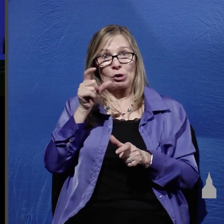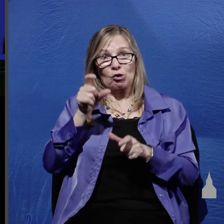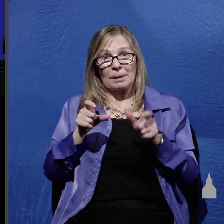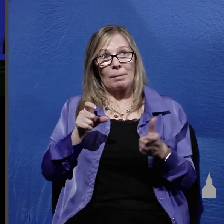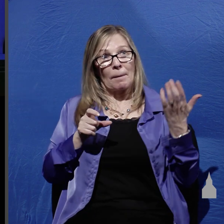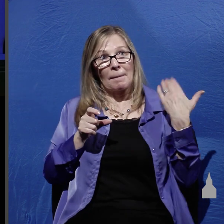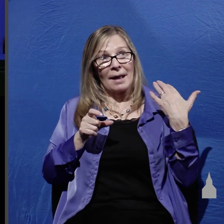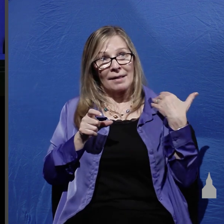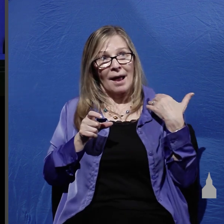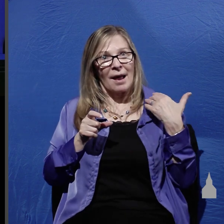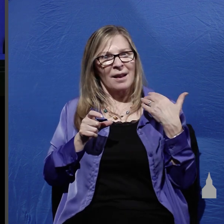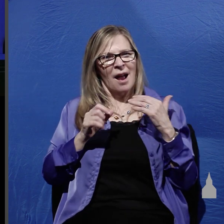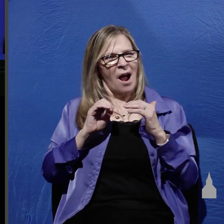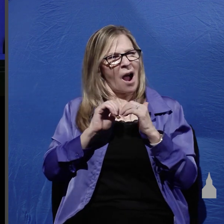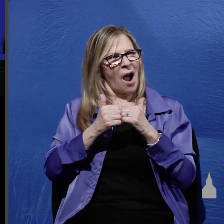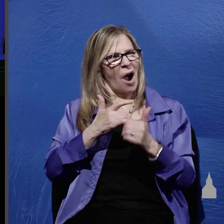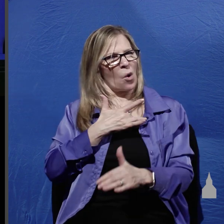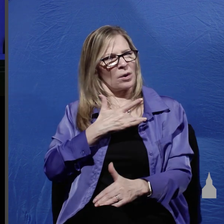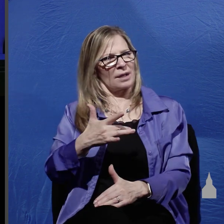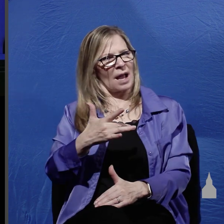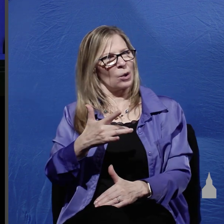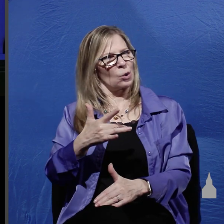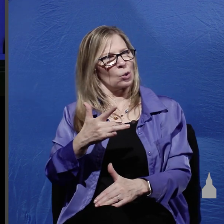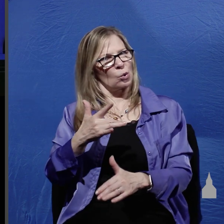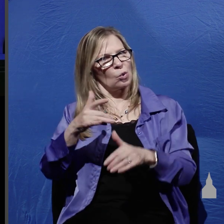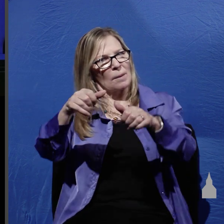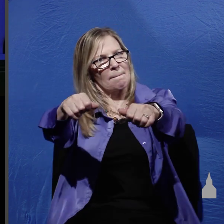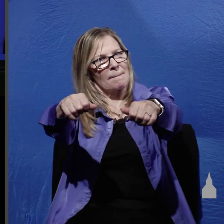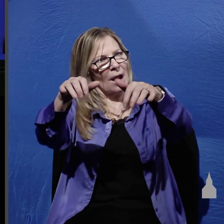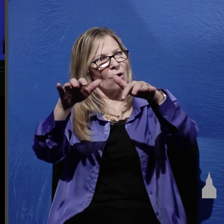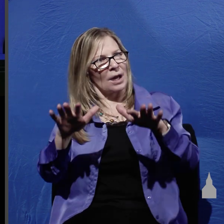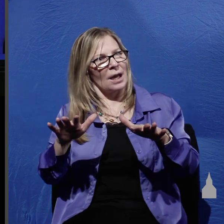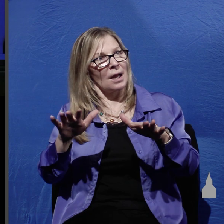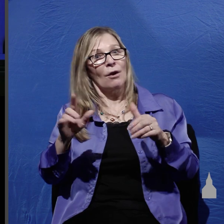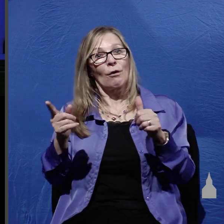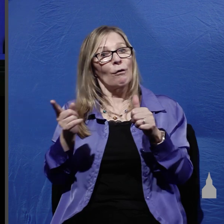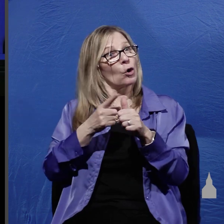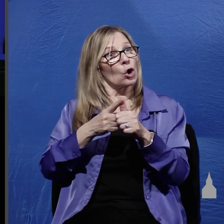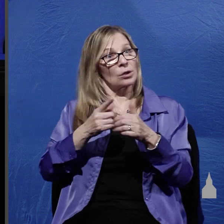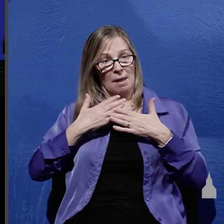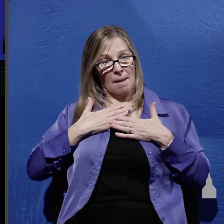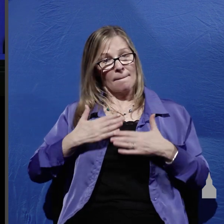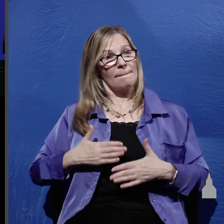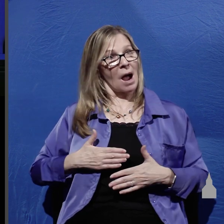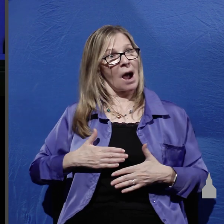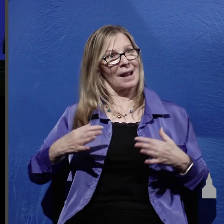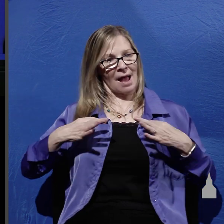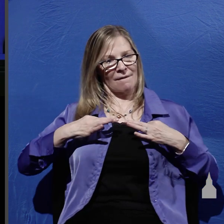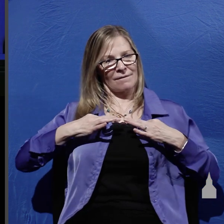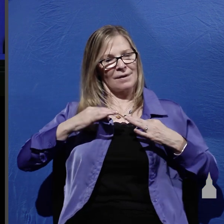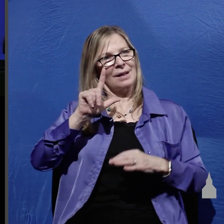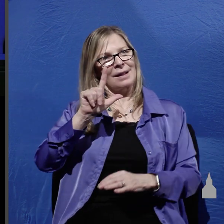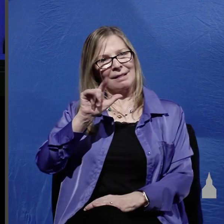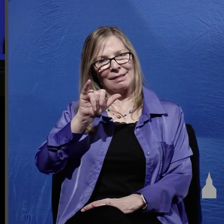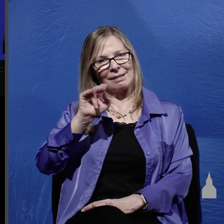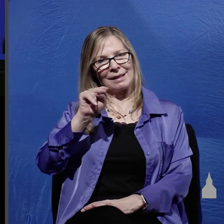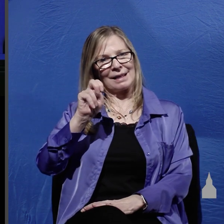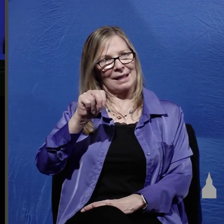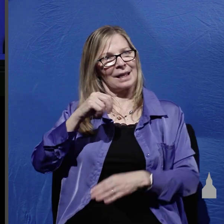century the way they buried their dead was by wrapping the body in linen bands with pounds